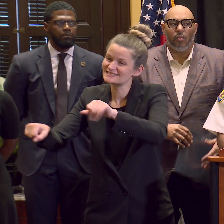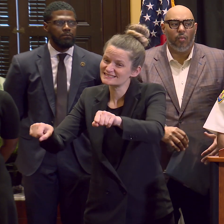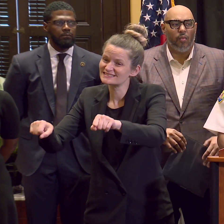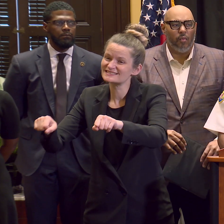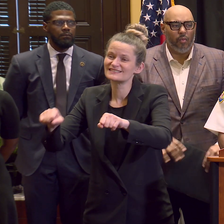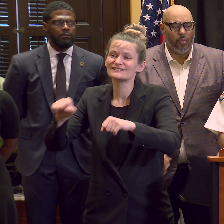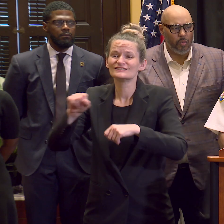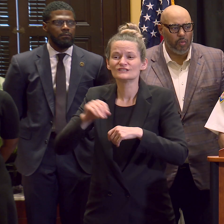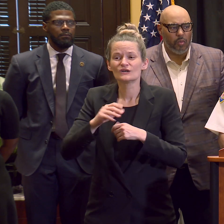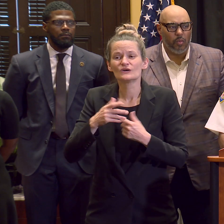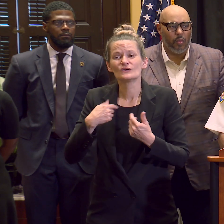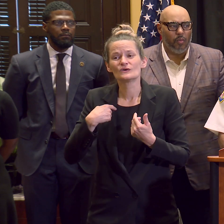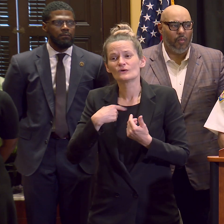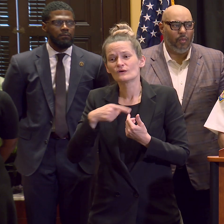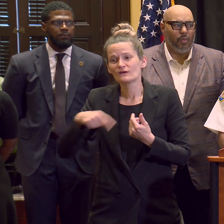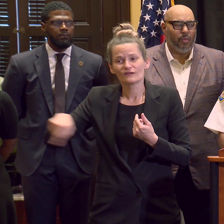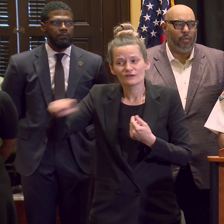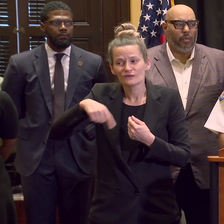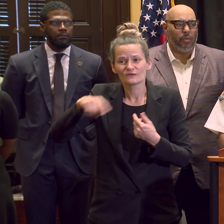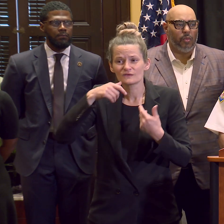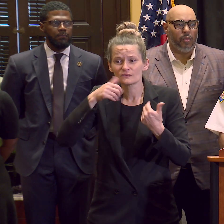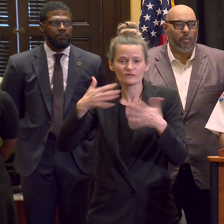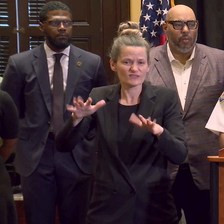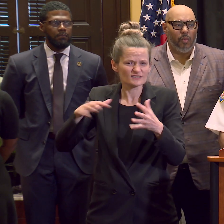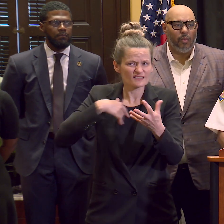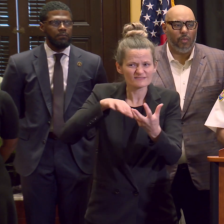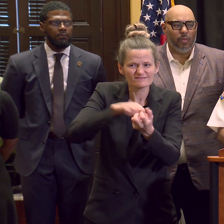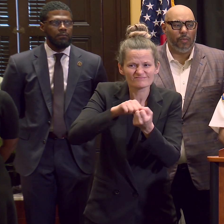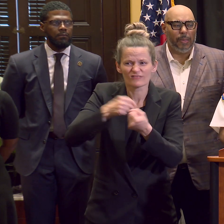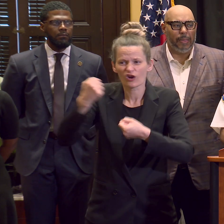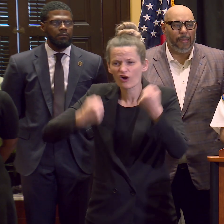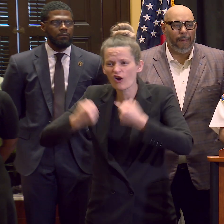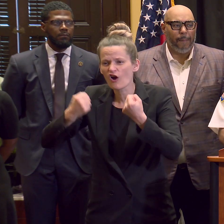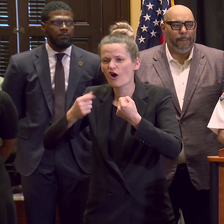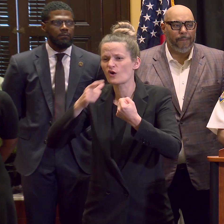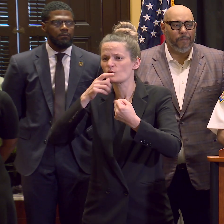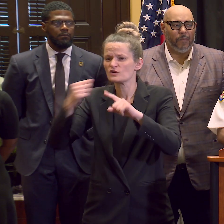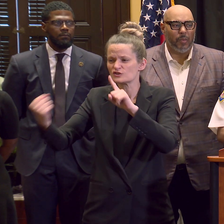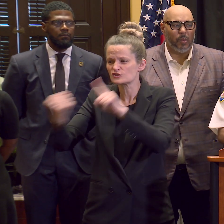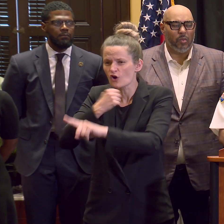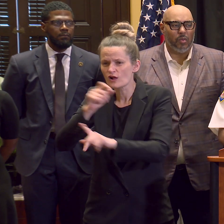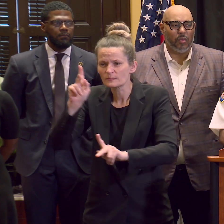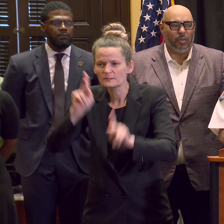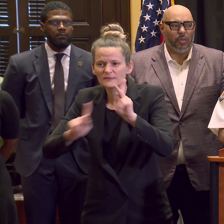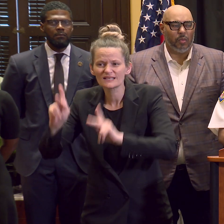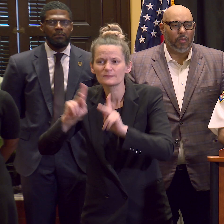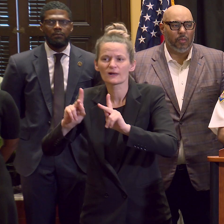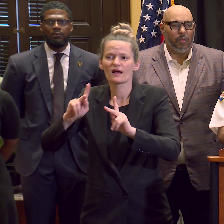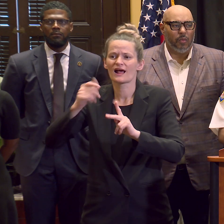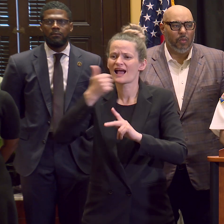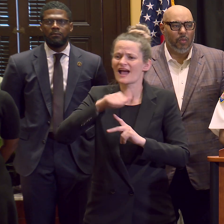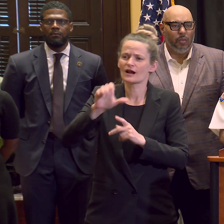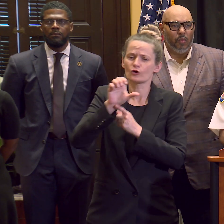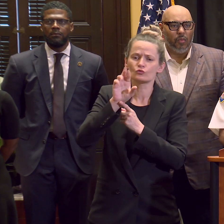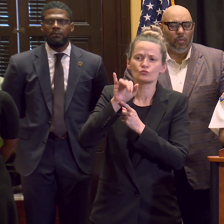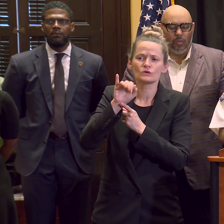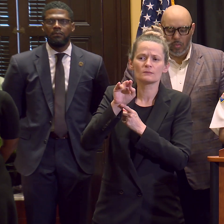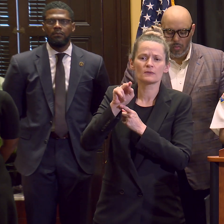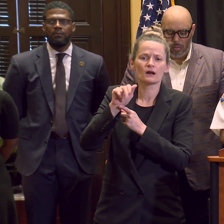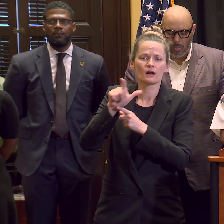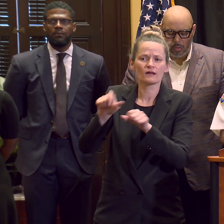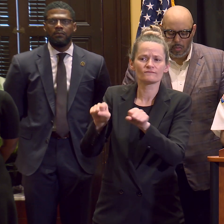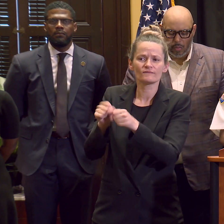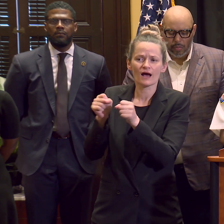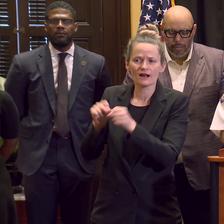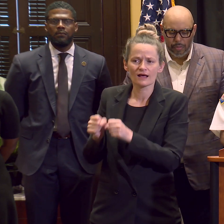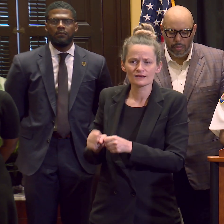crimes of damage to vehicles, assaults to motorists, and any other criminal violations, we will be there to make those arrests.